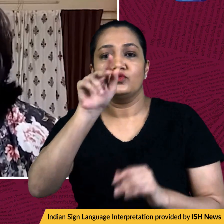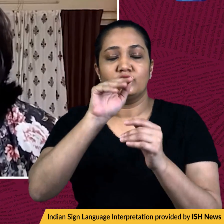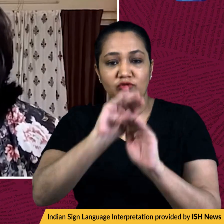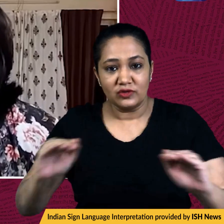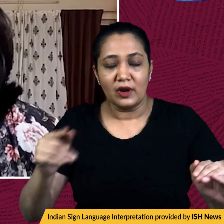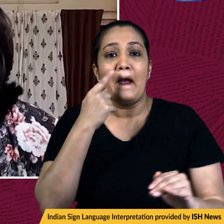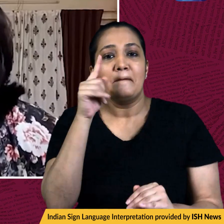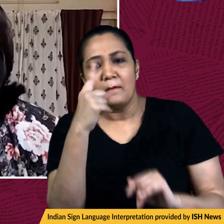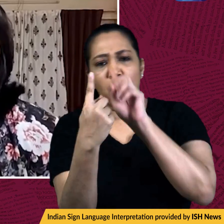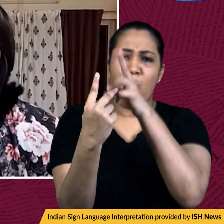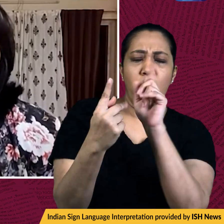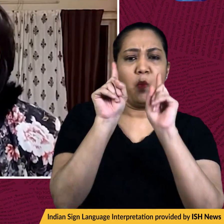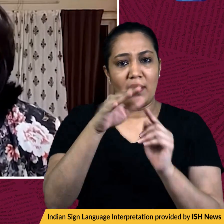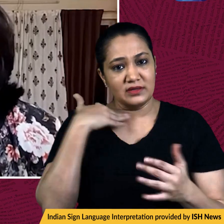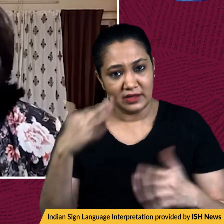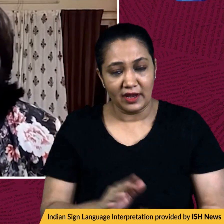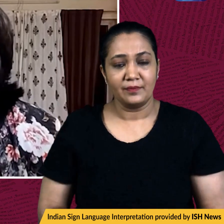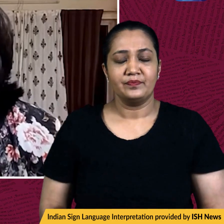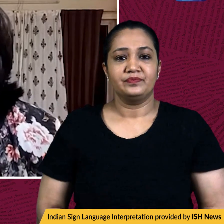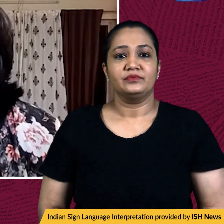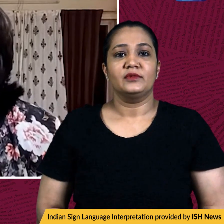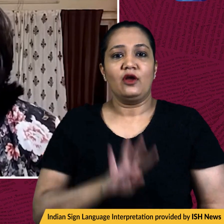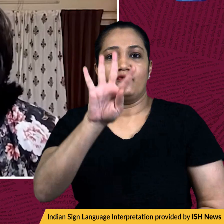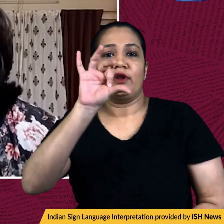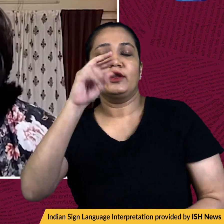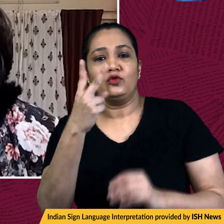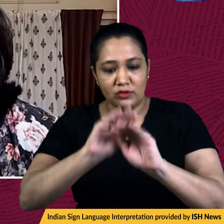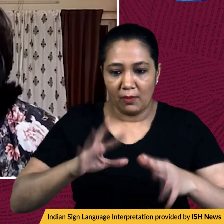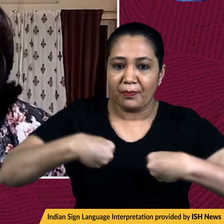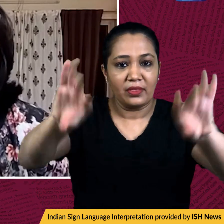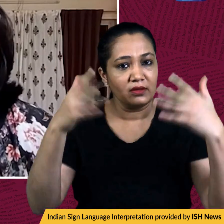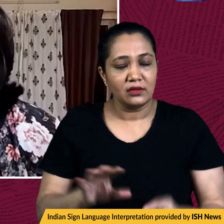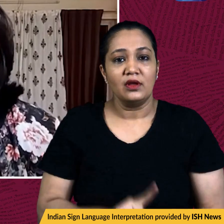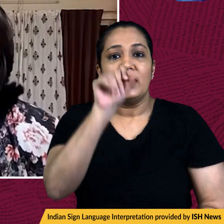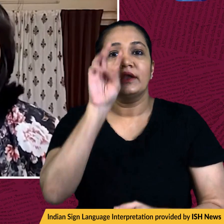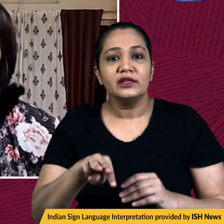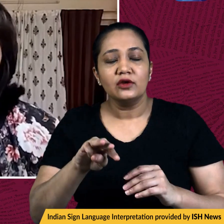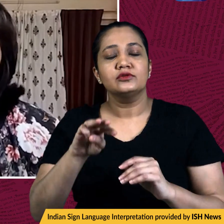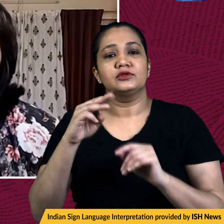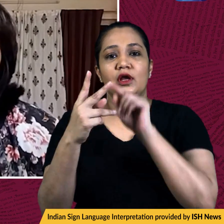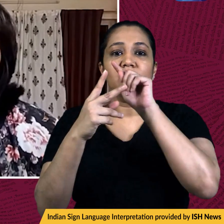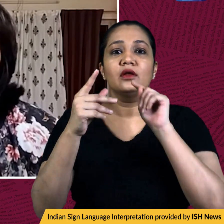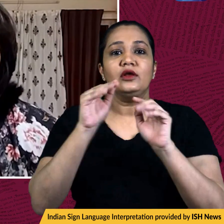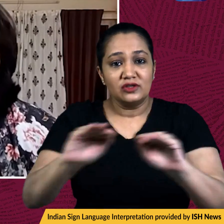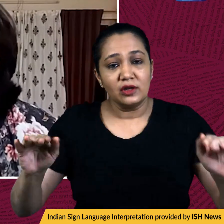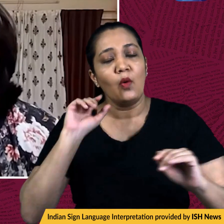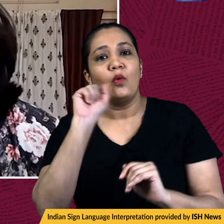with single parent, 492 are badly children, and 10,000-odd children who have lost both their parents in the net court.